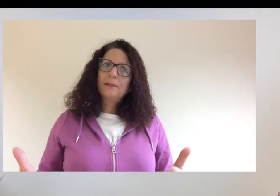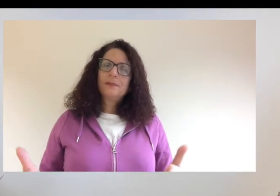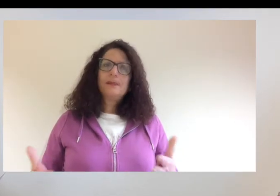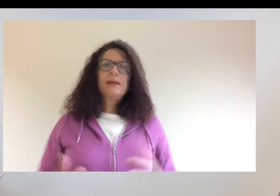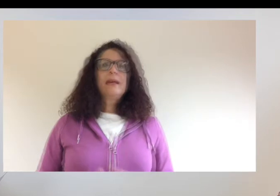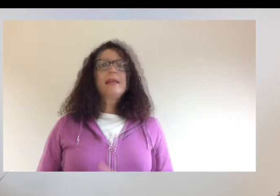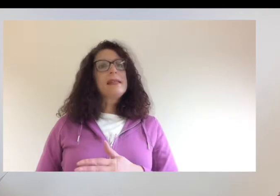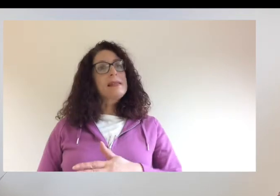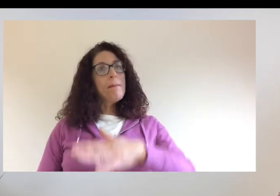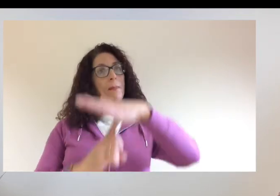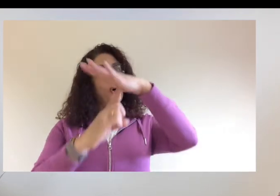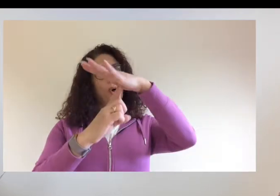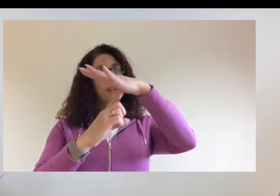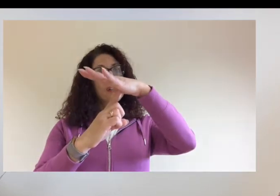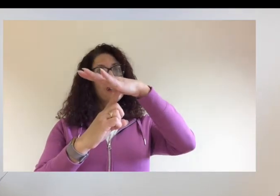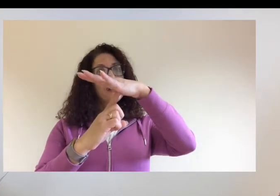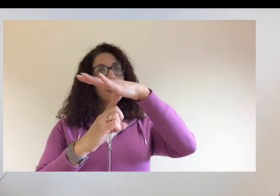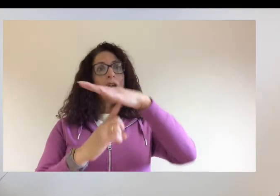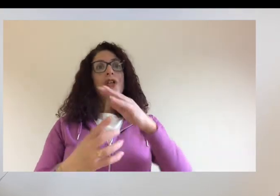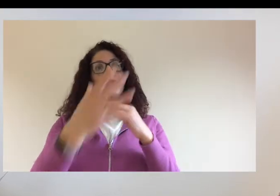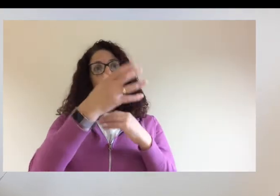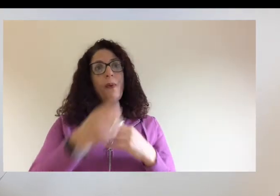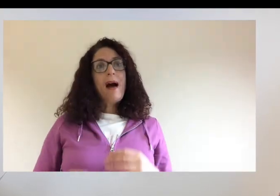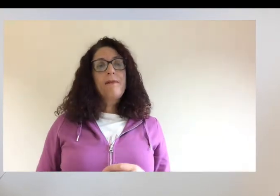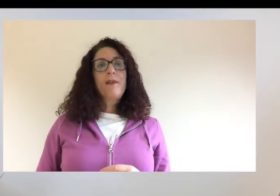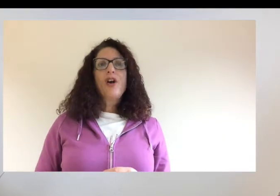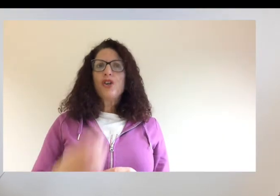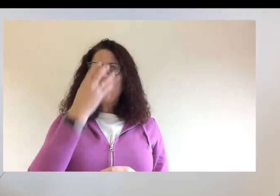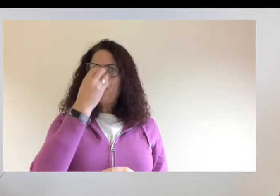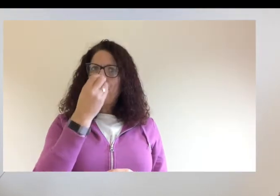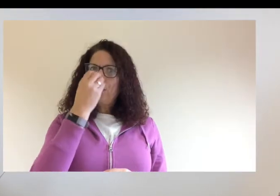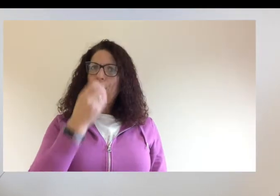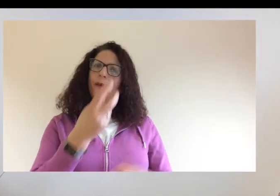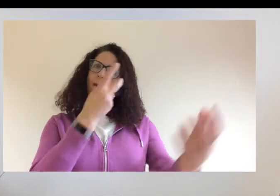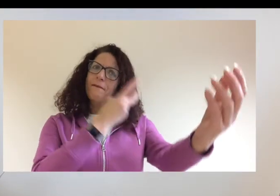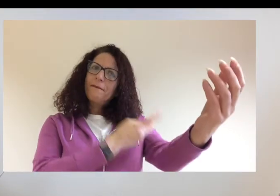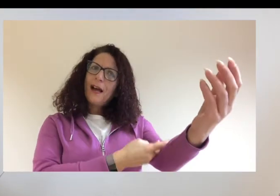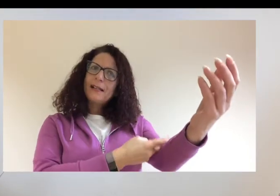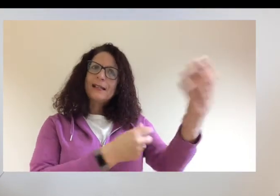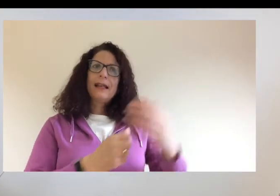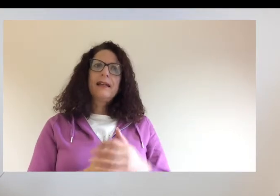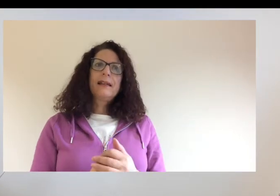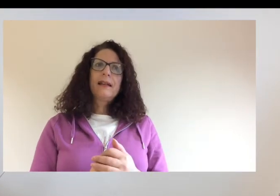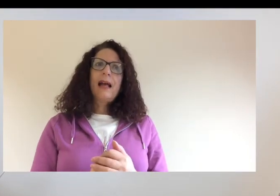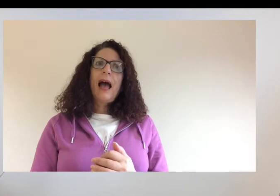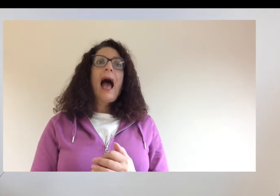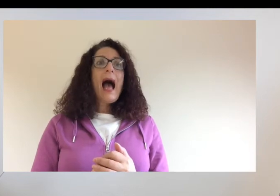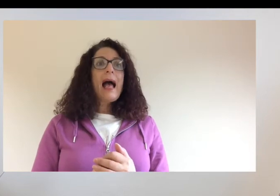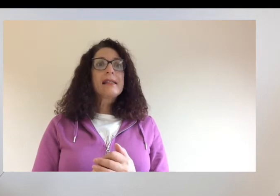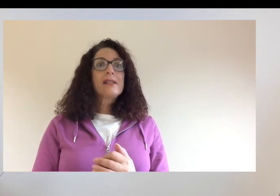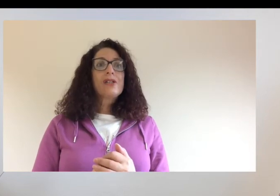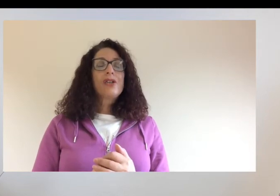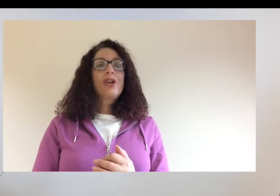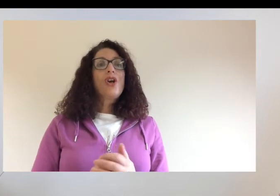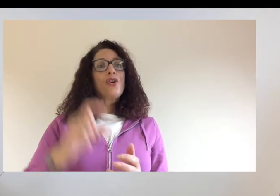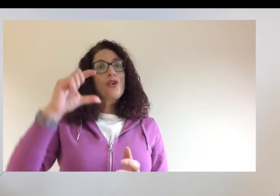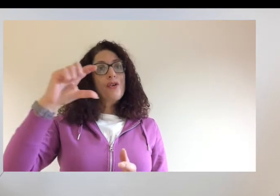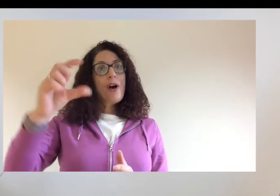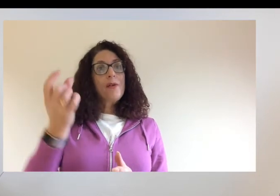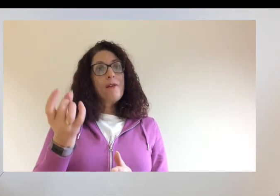It is important to have the flu vaccine and the coronavirus vaccine.